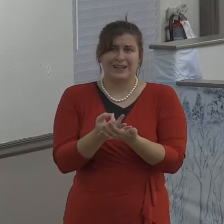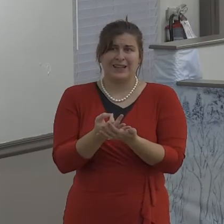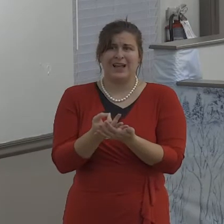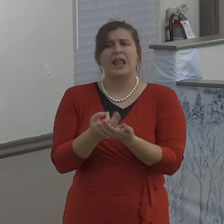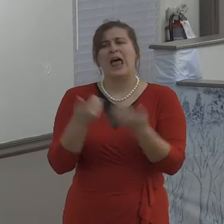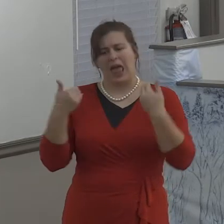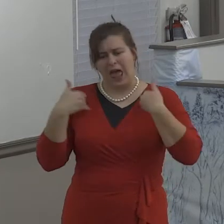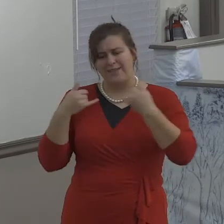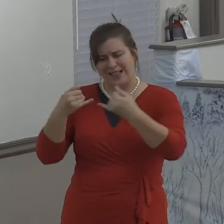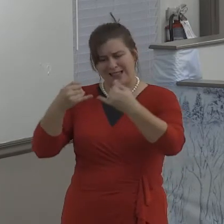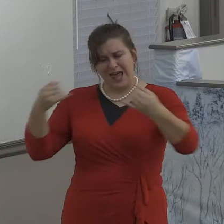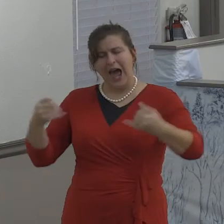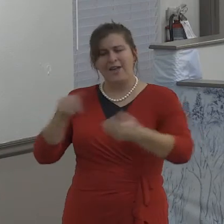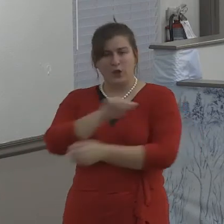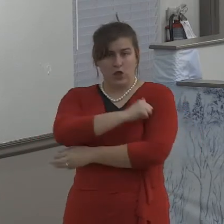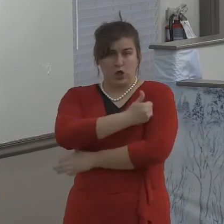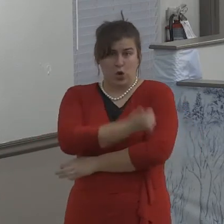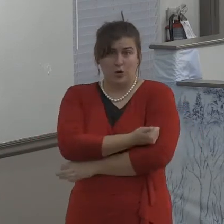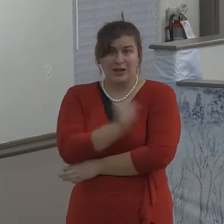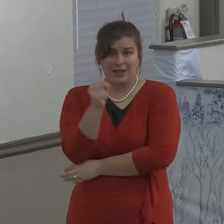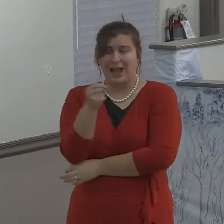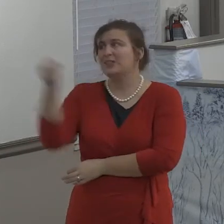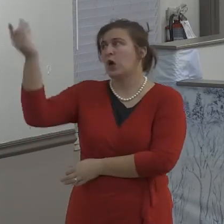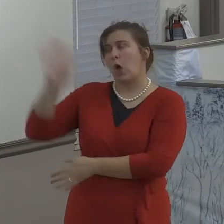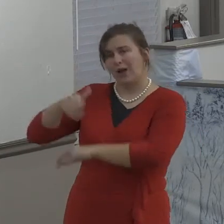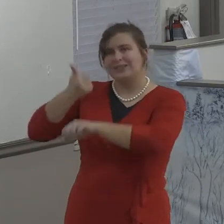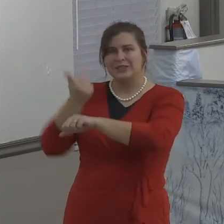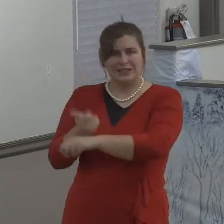No one is ever required to submit to sin.